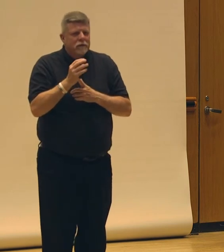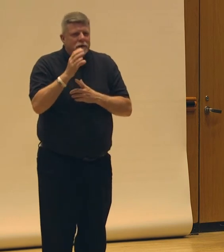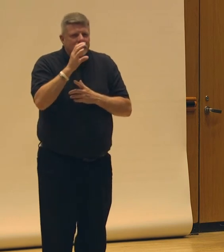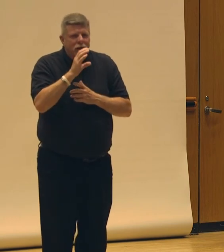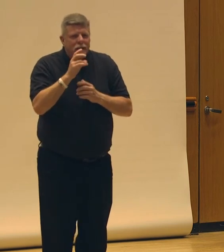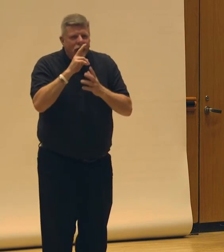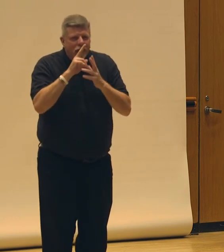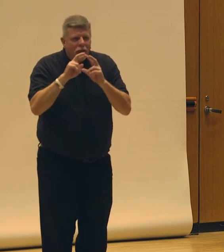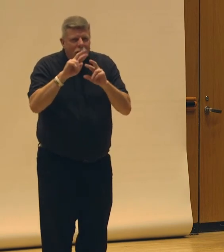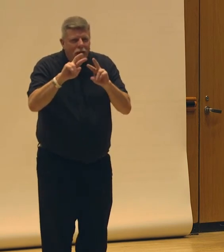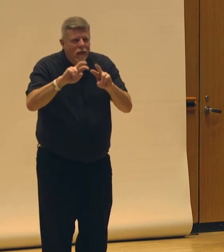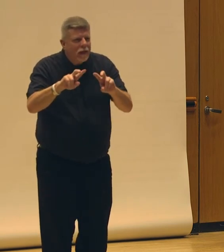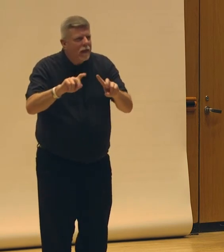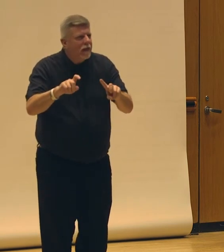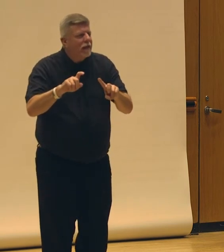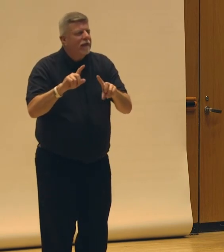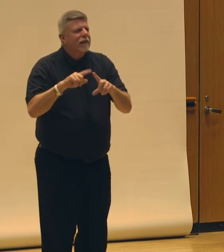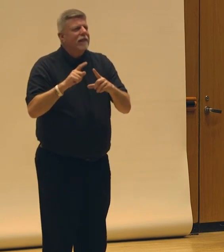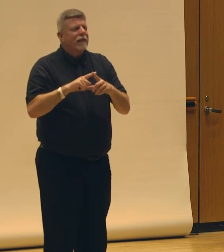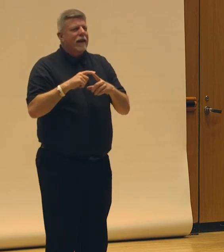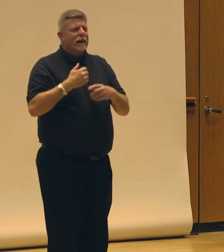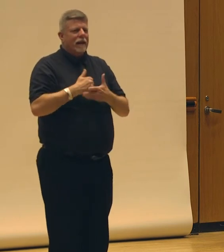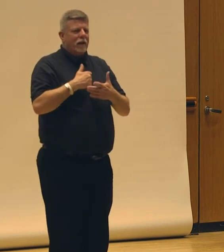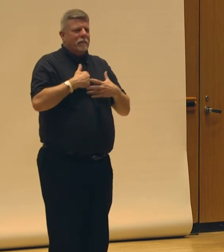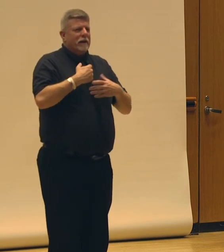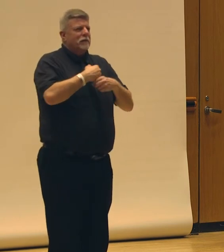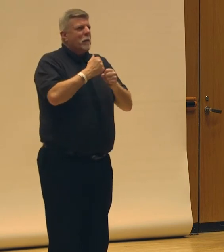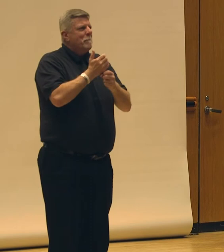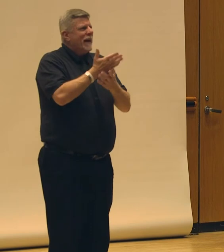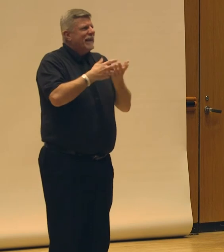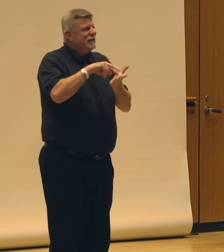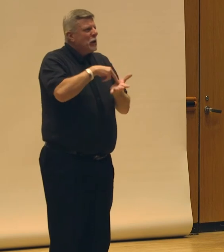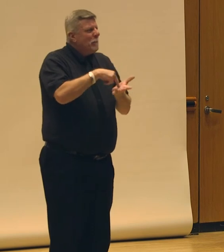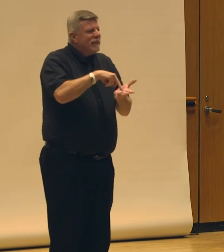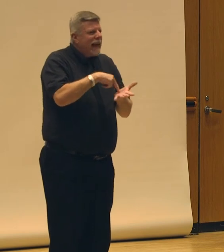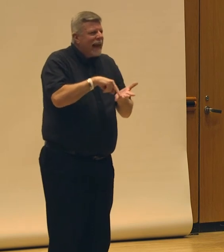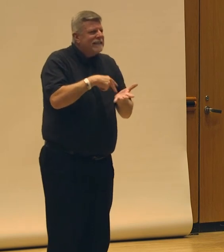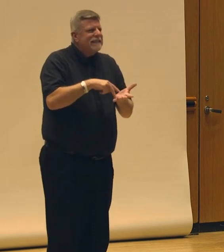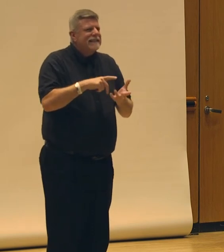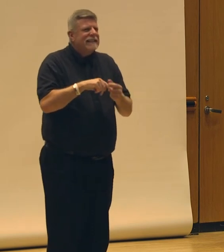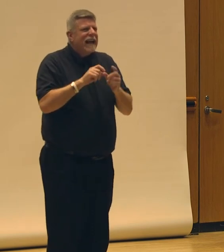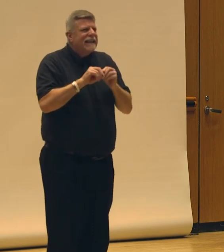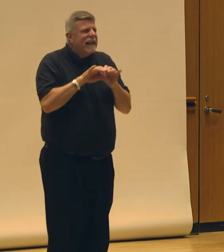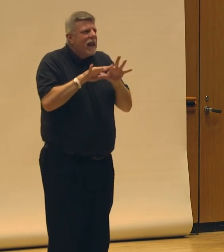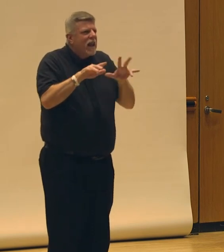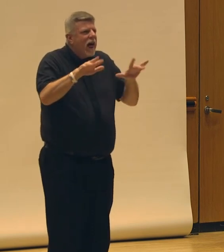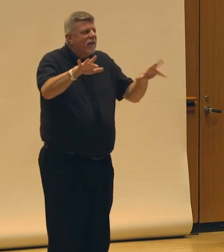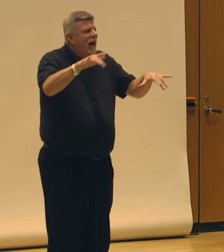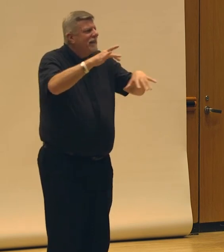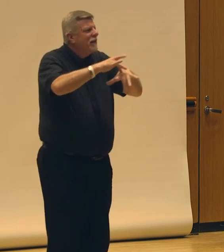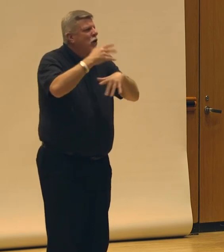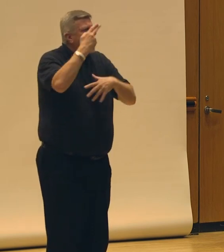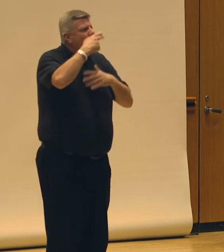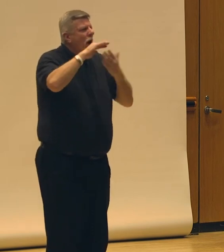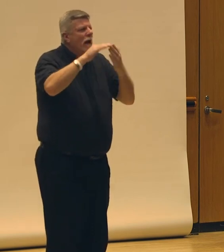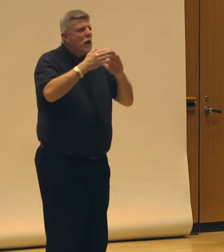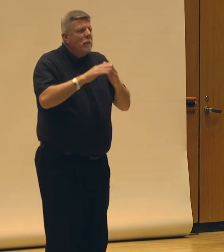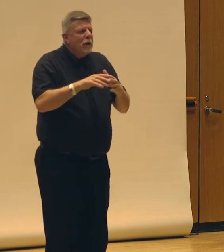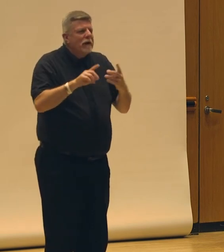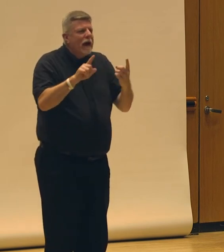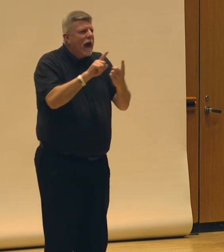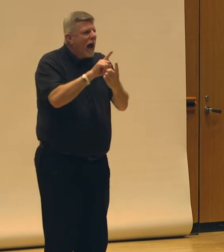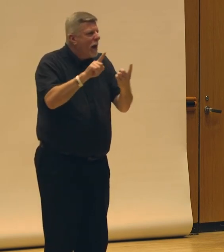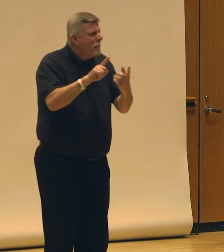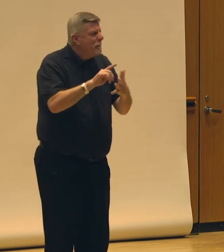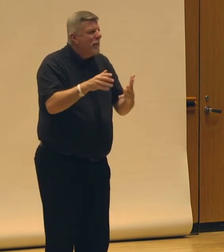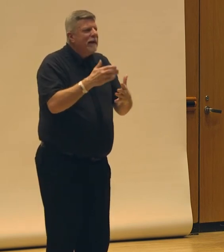transition into maybe making some dances, I started to meet a lot of resistance in the Hawaiian community. I met resistance from